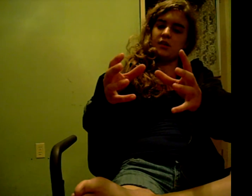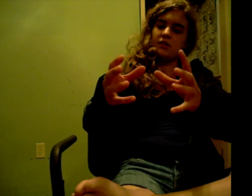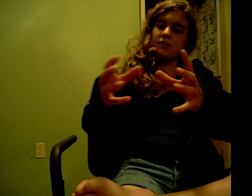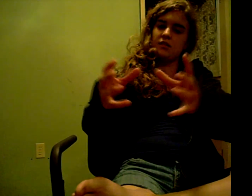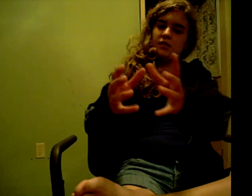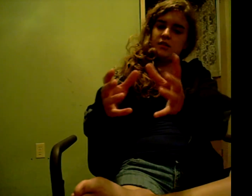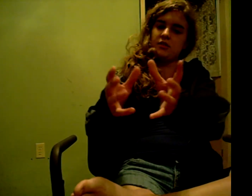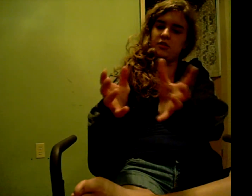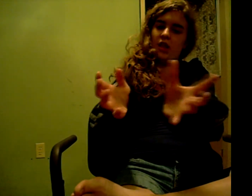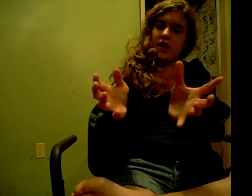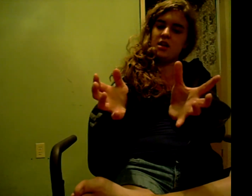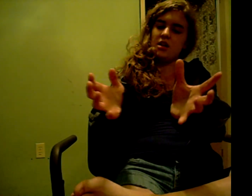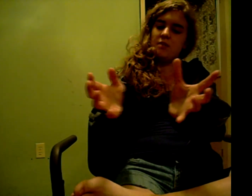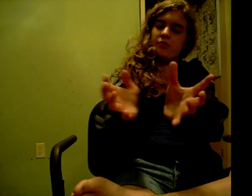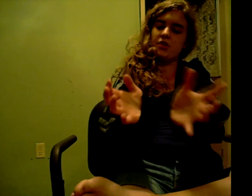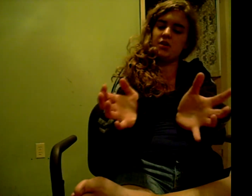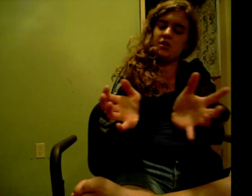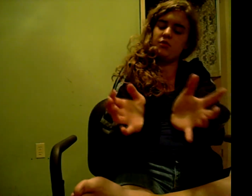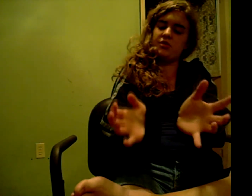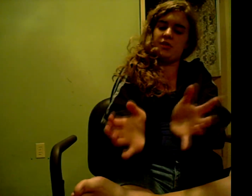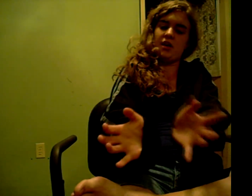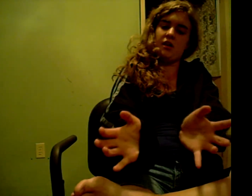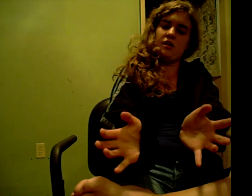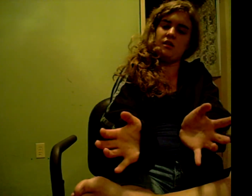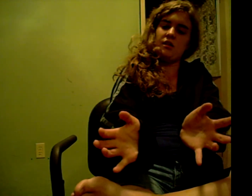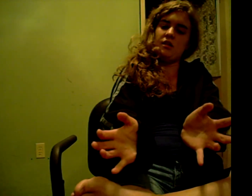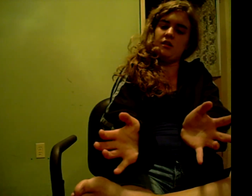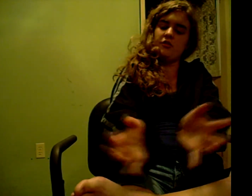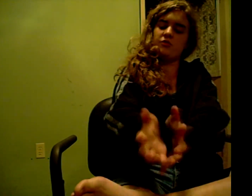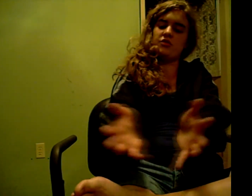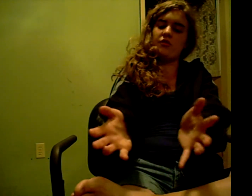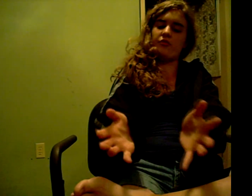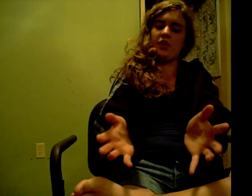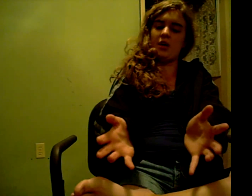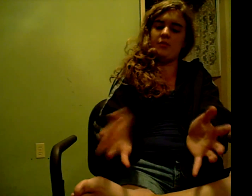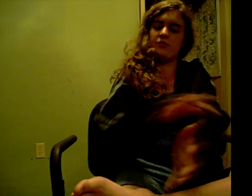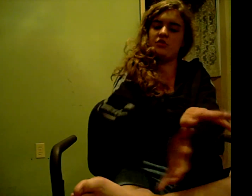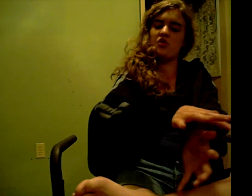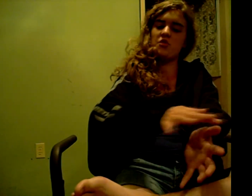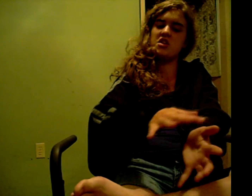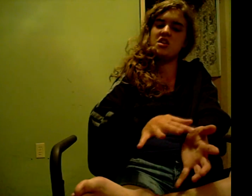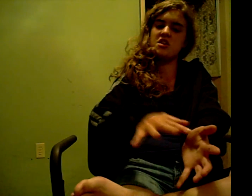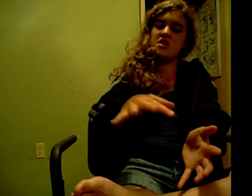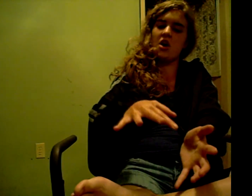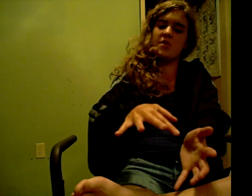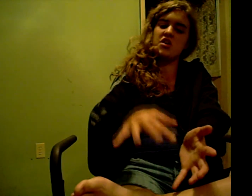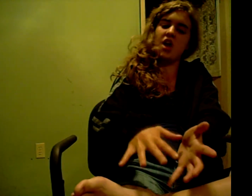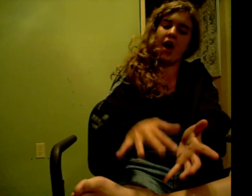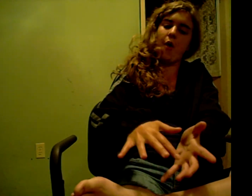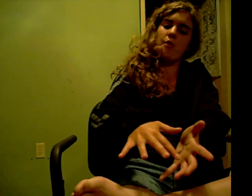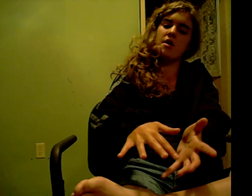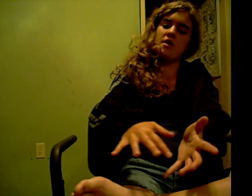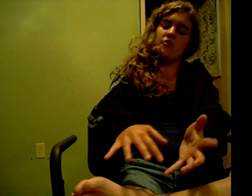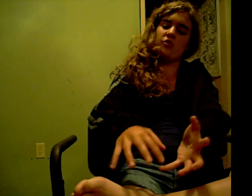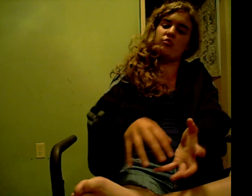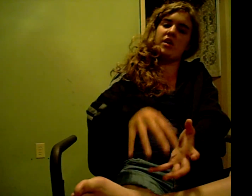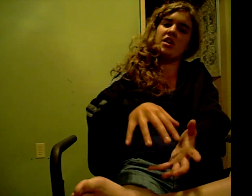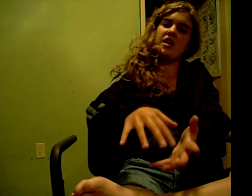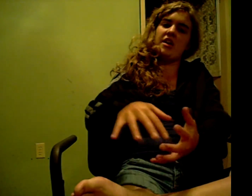to light it, but it wasn't there. There was no flame. There was no heat coming out or radiating